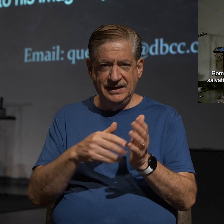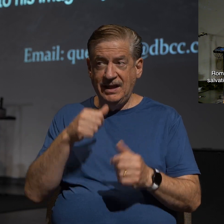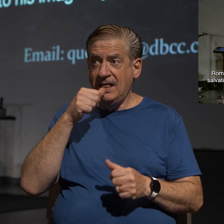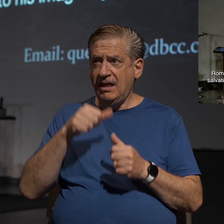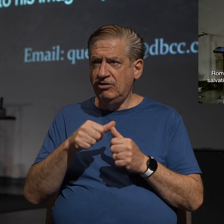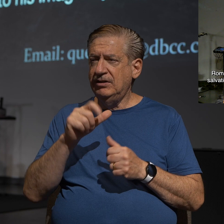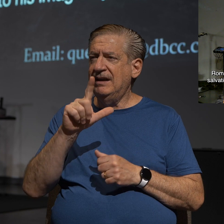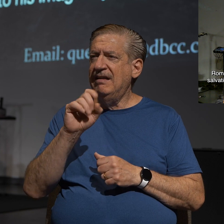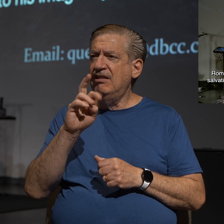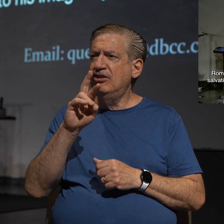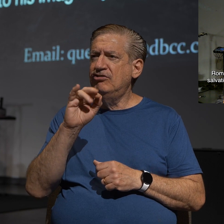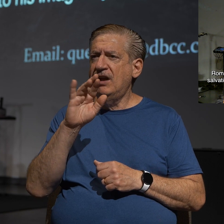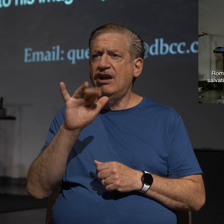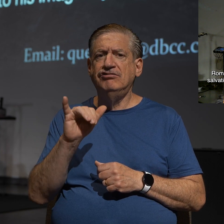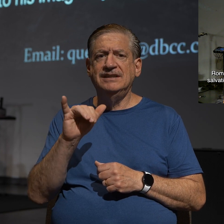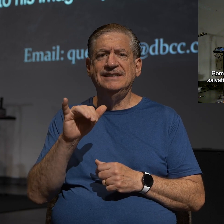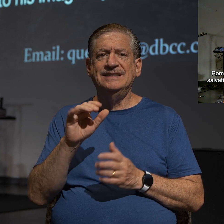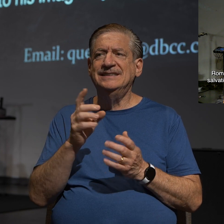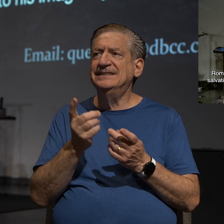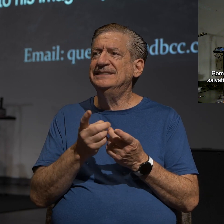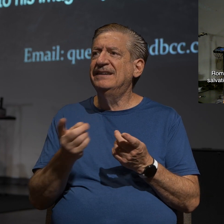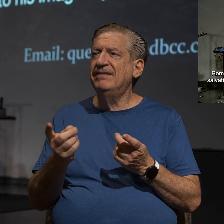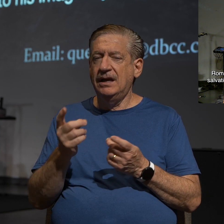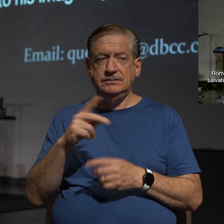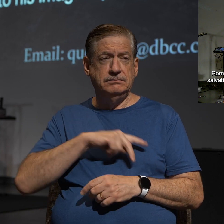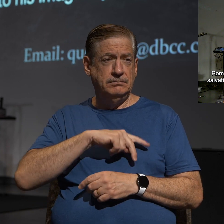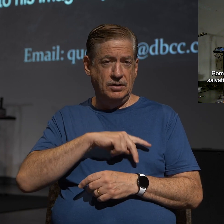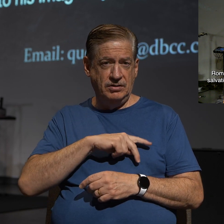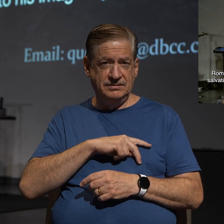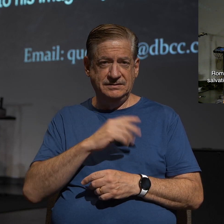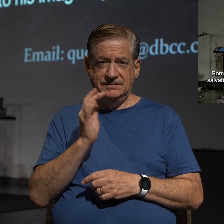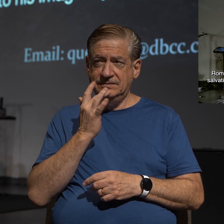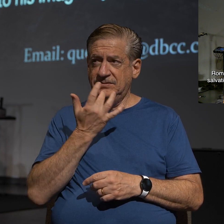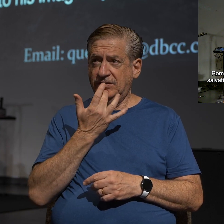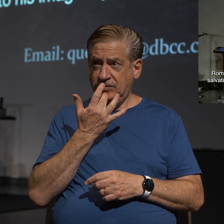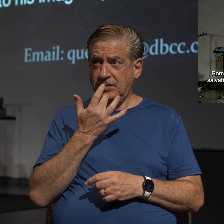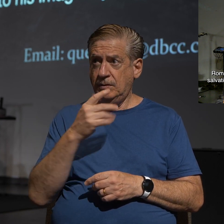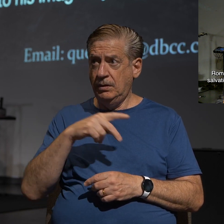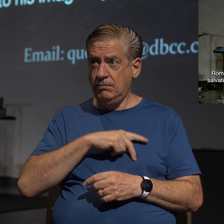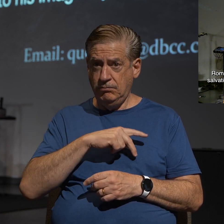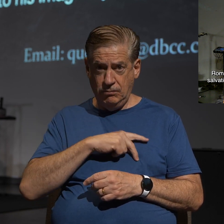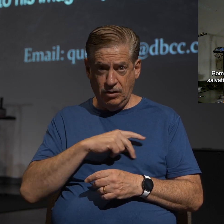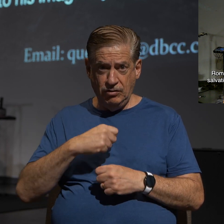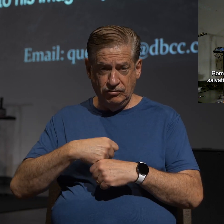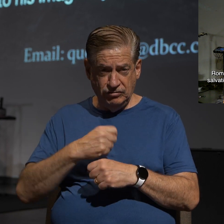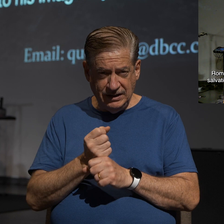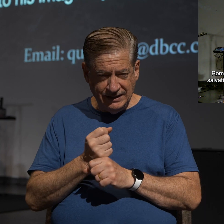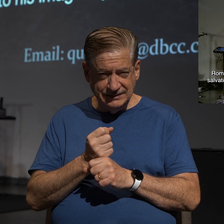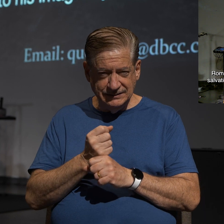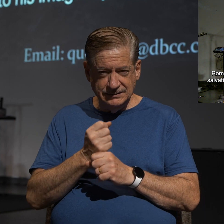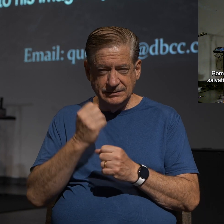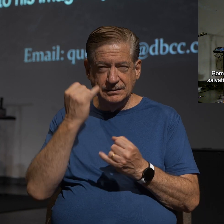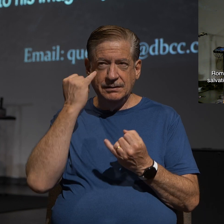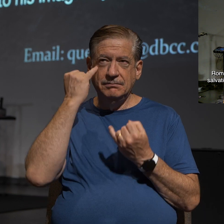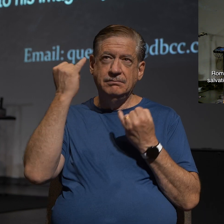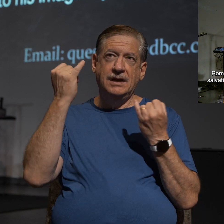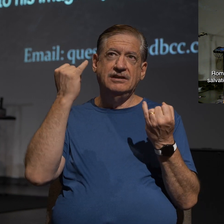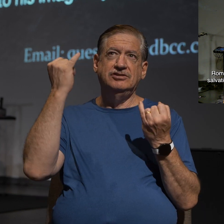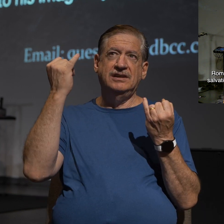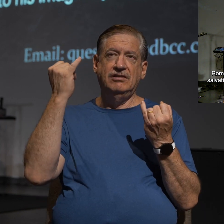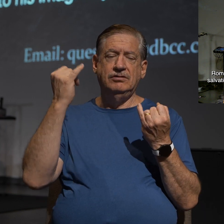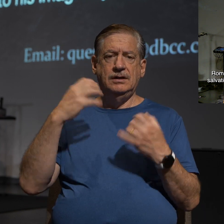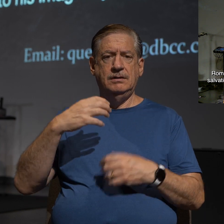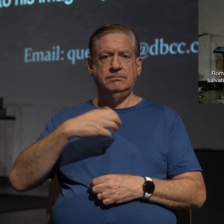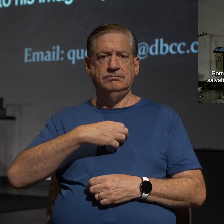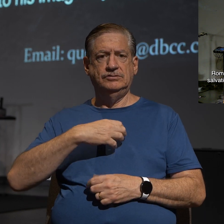literary device that is one of Paul's favorites, and it's when Paul creates an imaginary objector. He creates